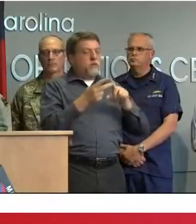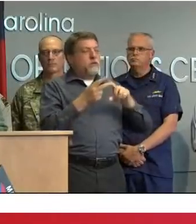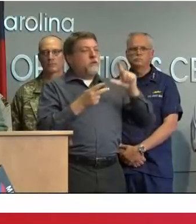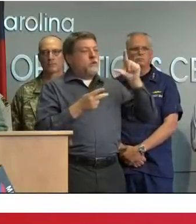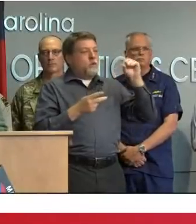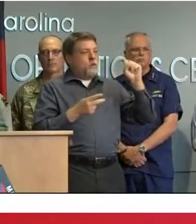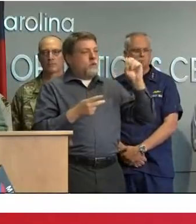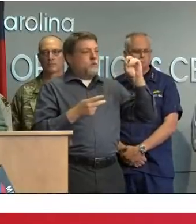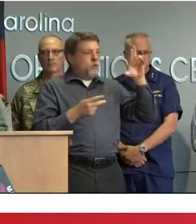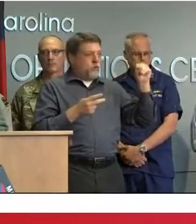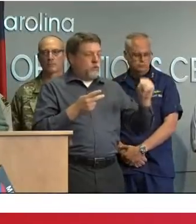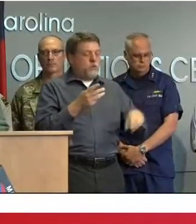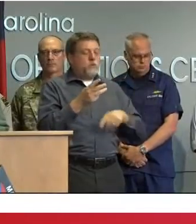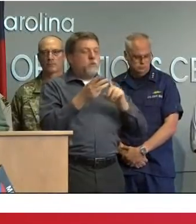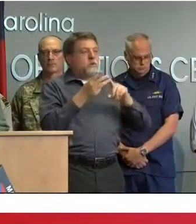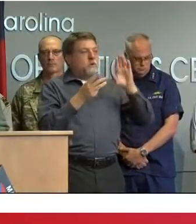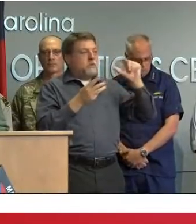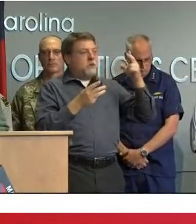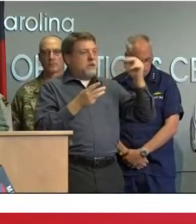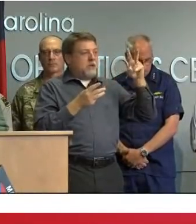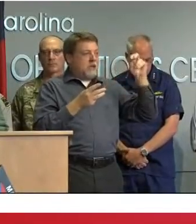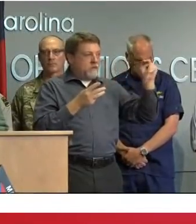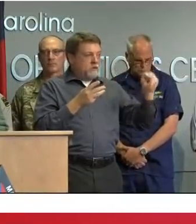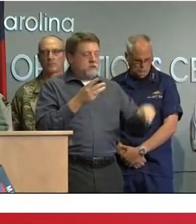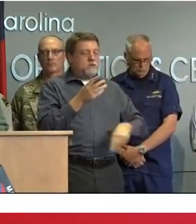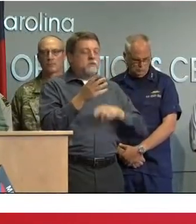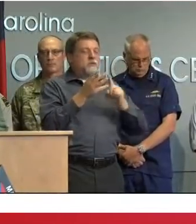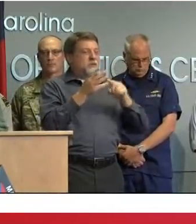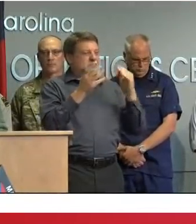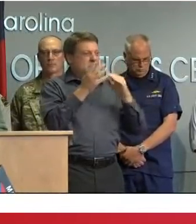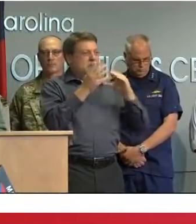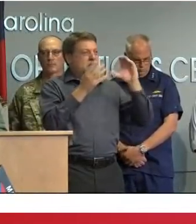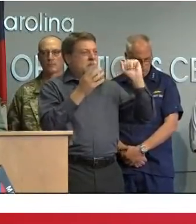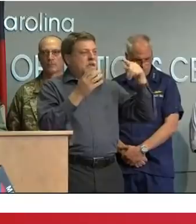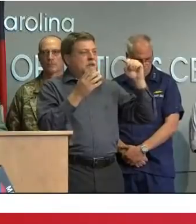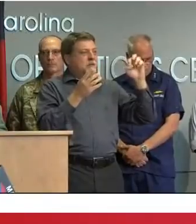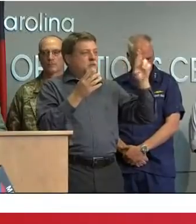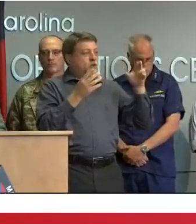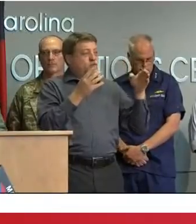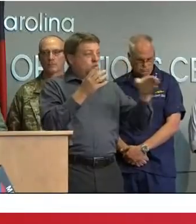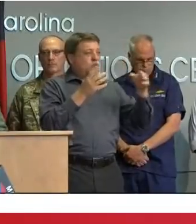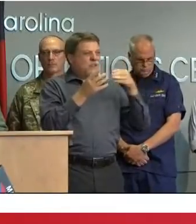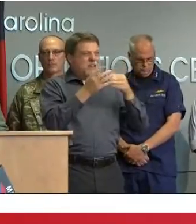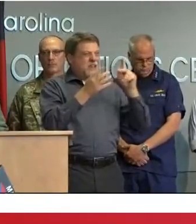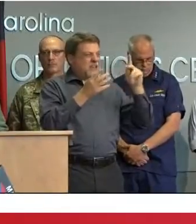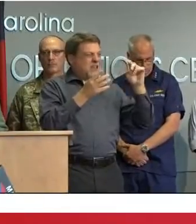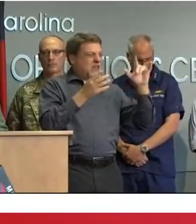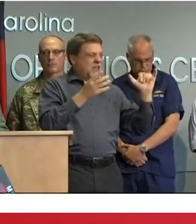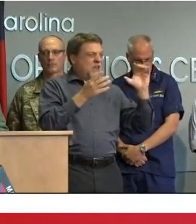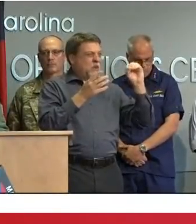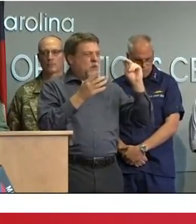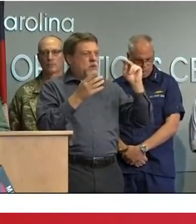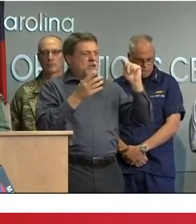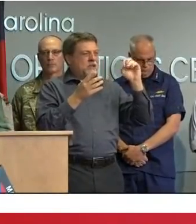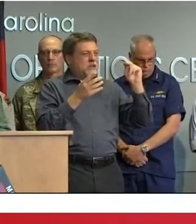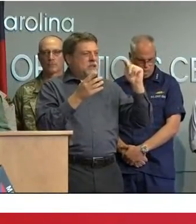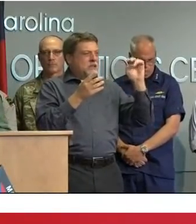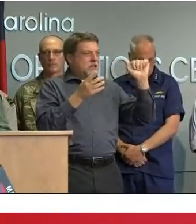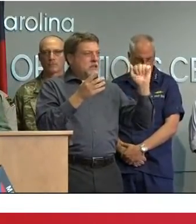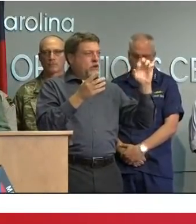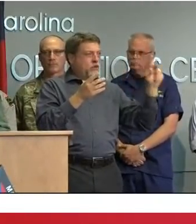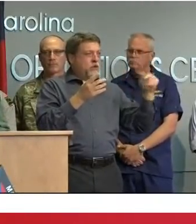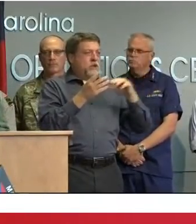pungro river at bellhaven lumber river at lumberton cape fear river near kelly contentnia creek at hookerton